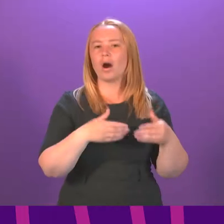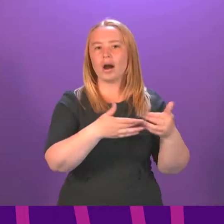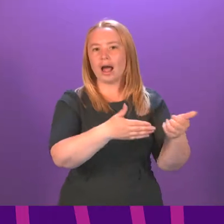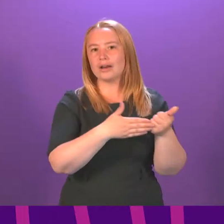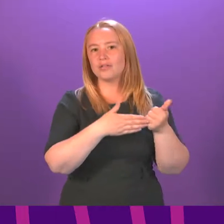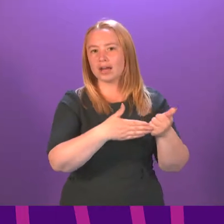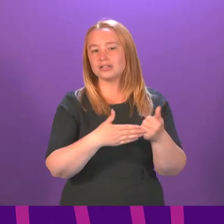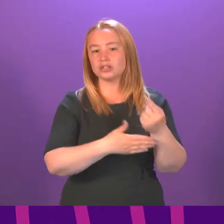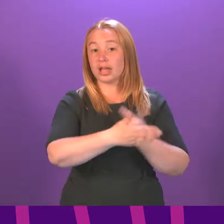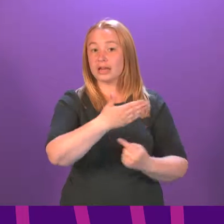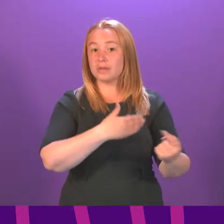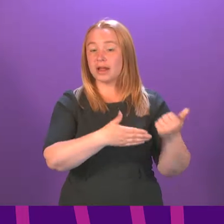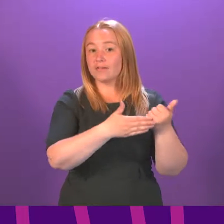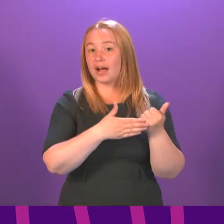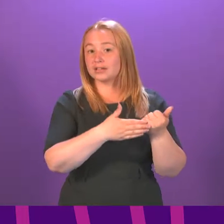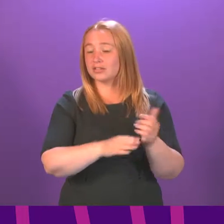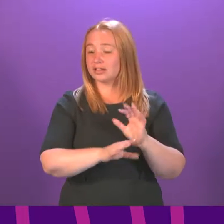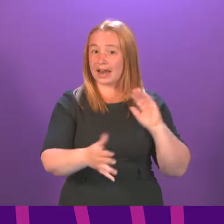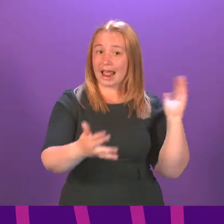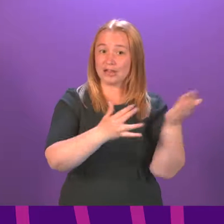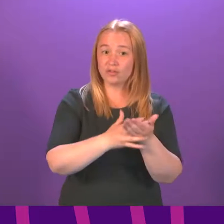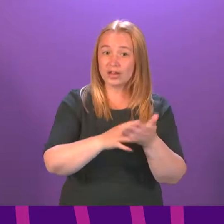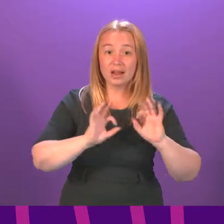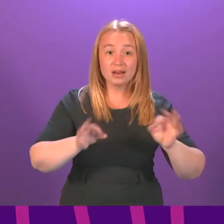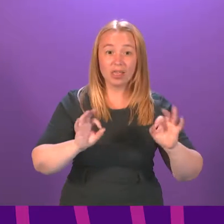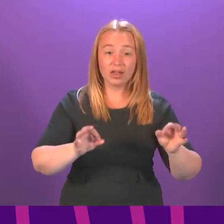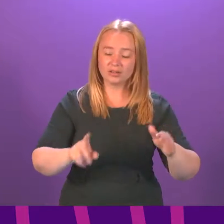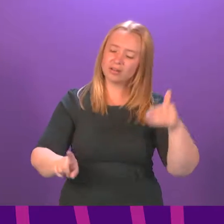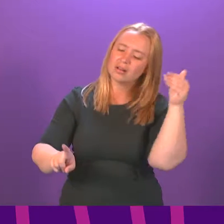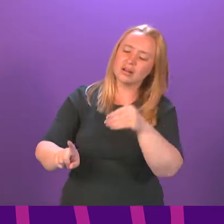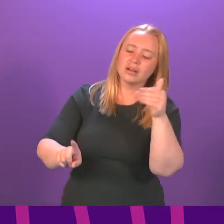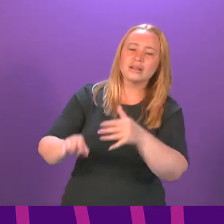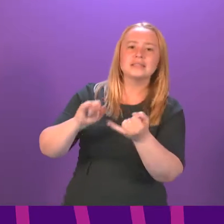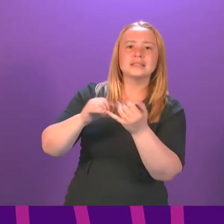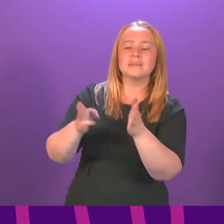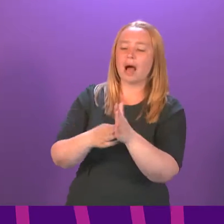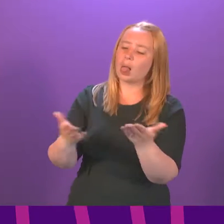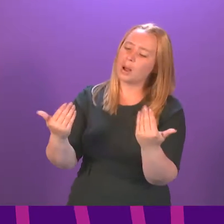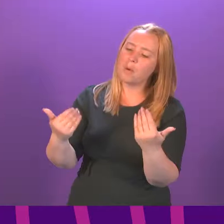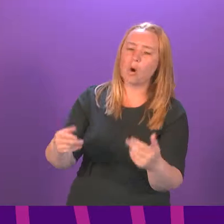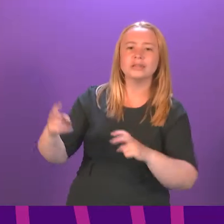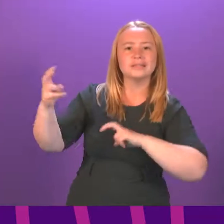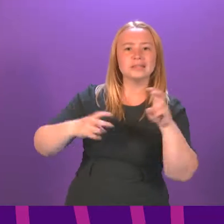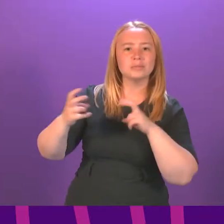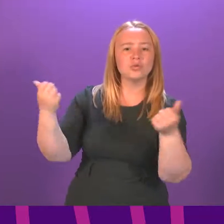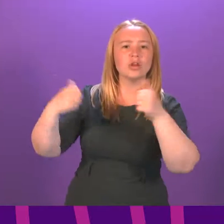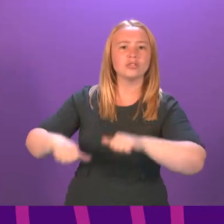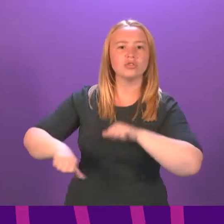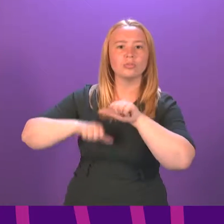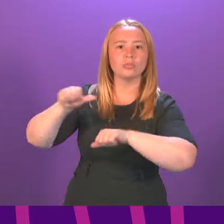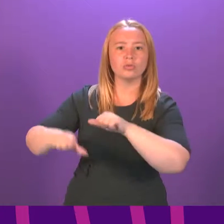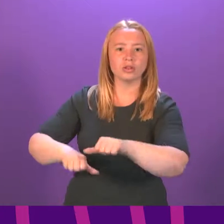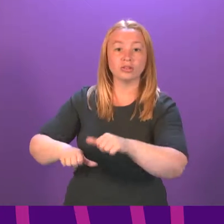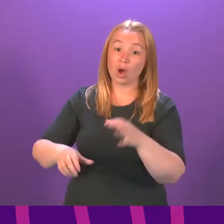to intervene at any stage of that long process to oblige C-MAL to participate in a dispute resolution process? That was a failure